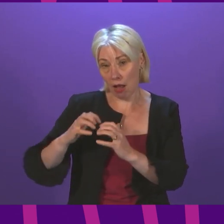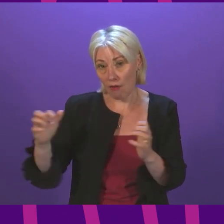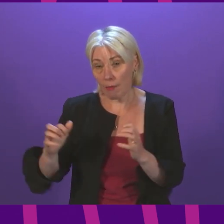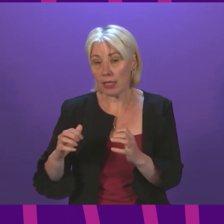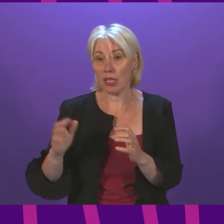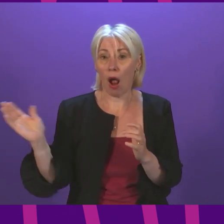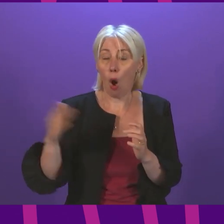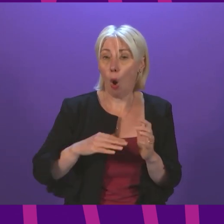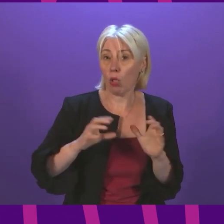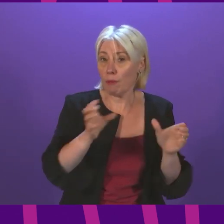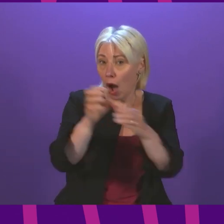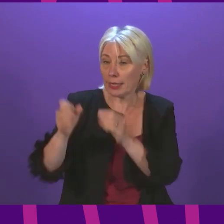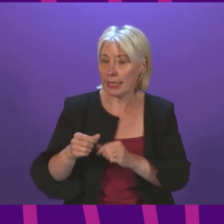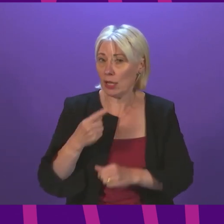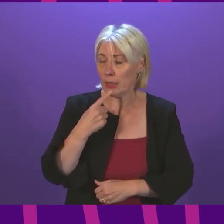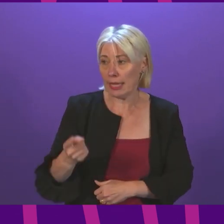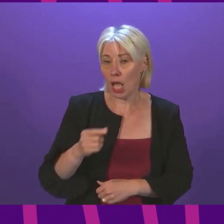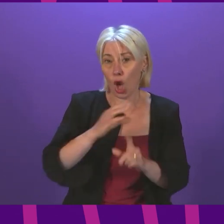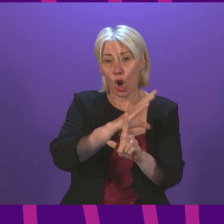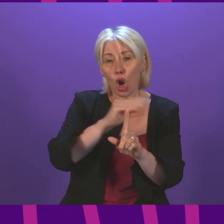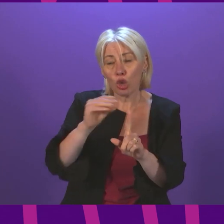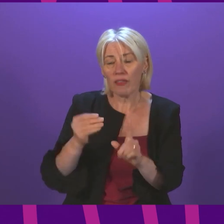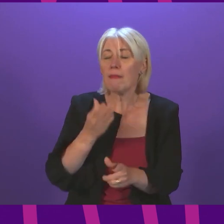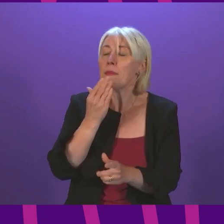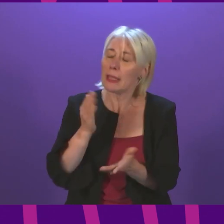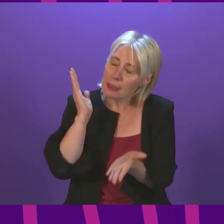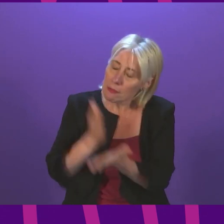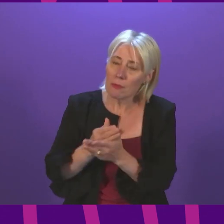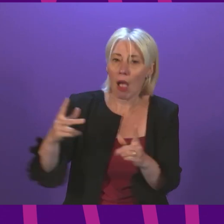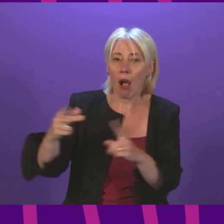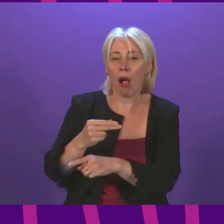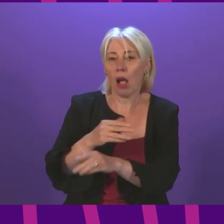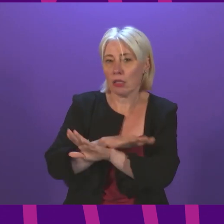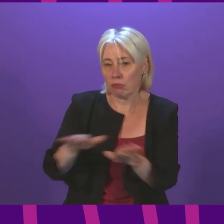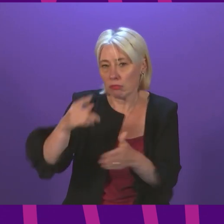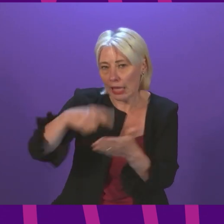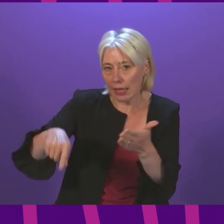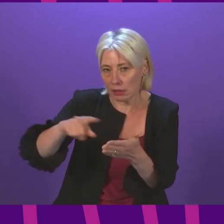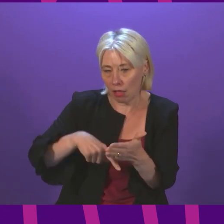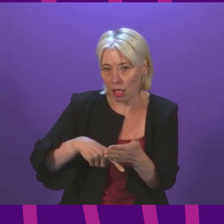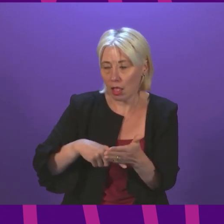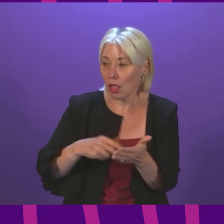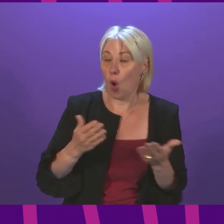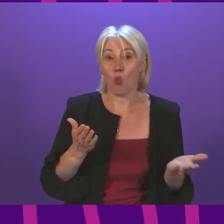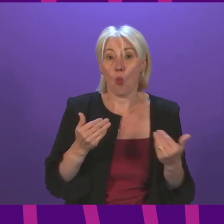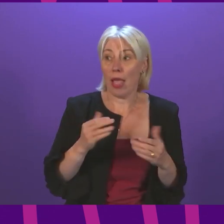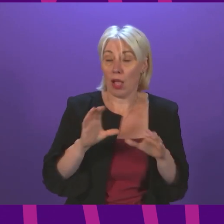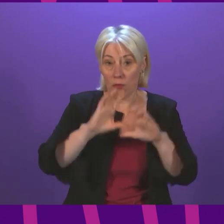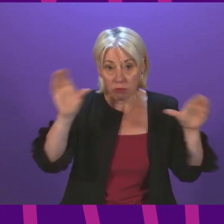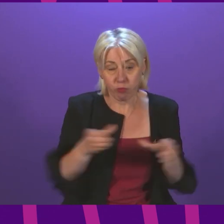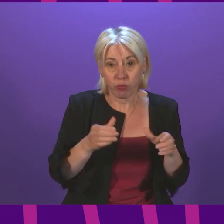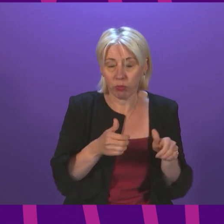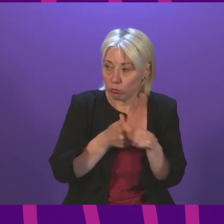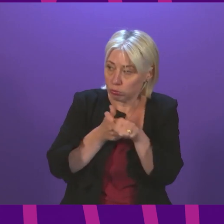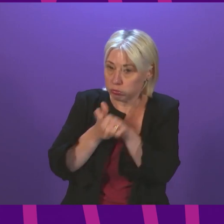the UK have been calling for the Conservative Government to cancel the cut. I welcome the opportunity to come together with colleagues to send a strong